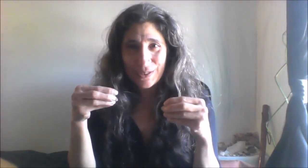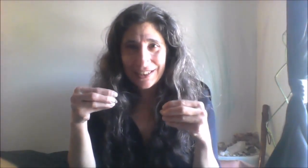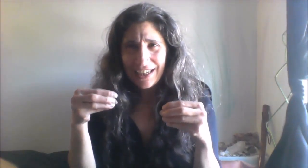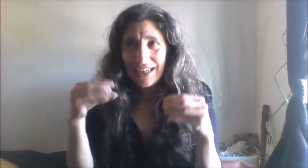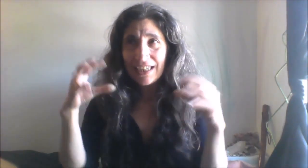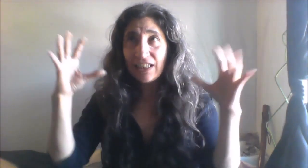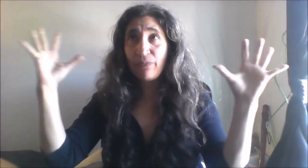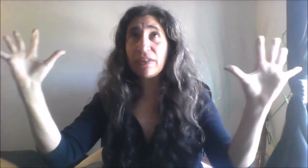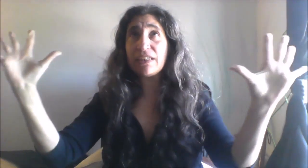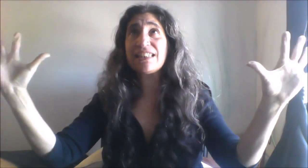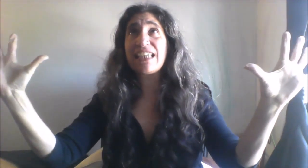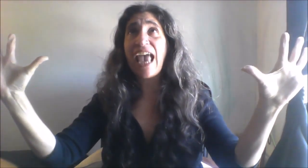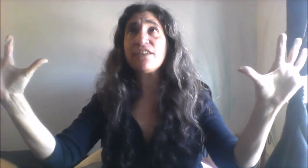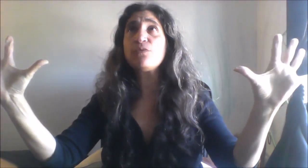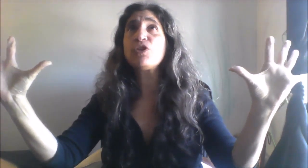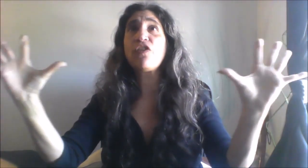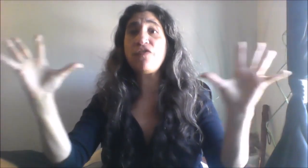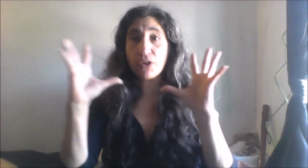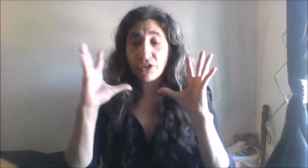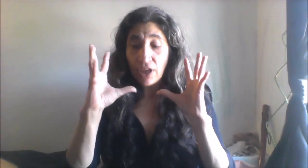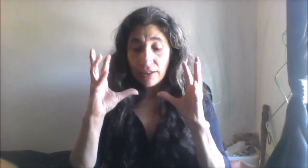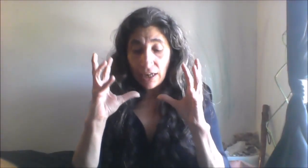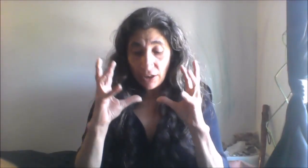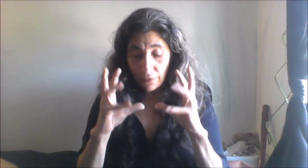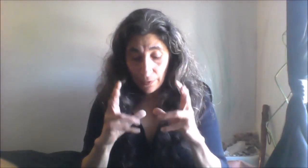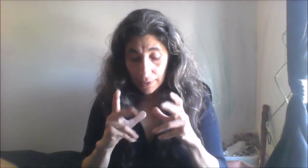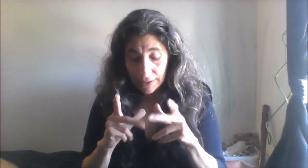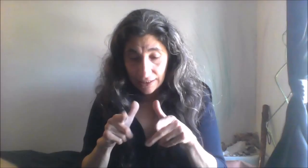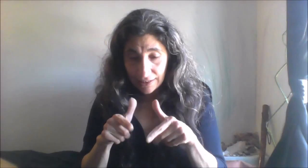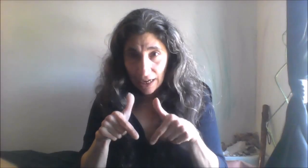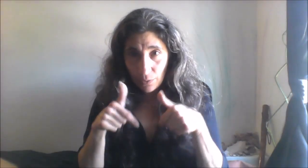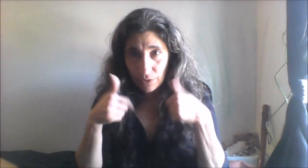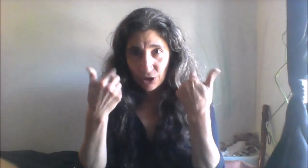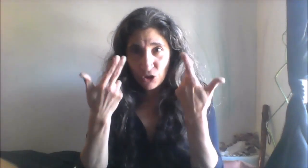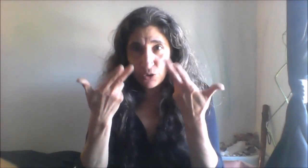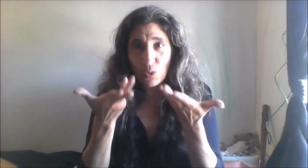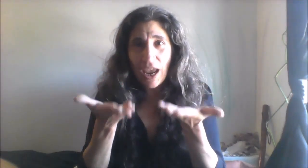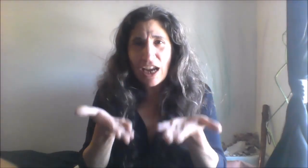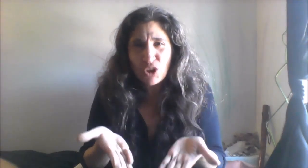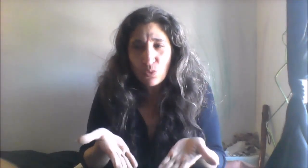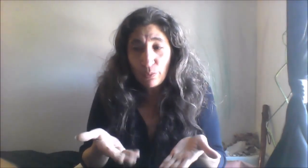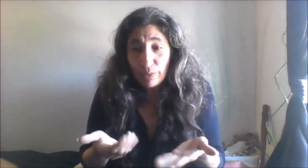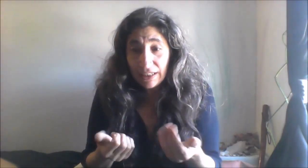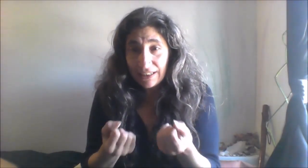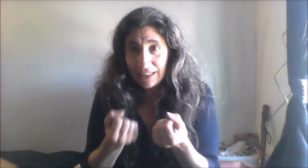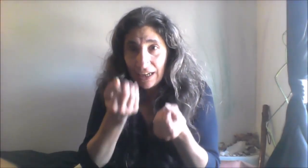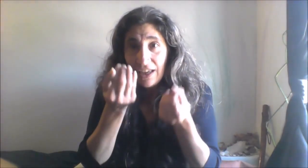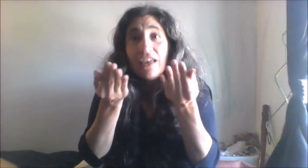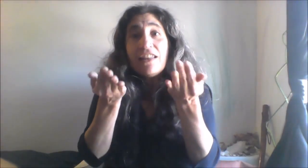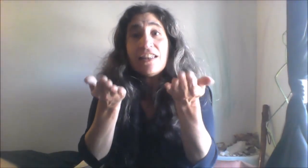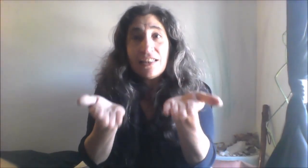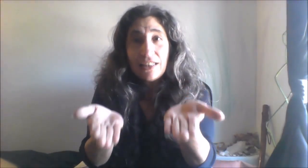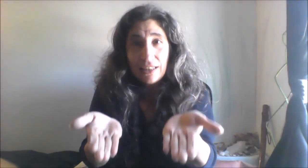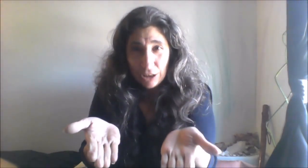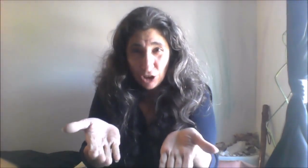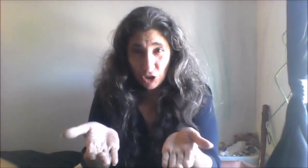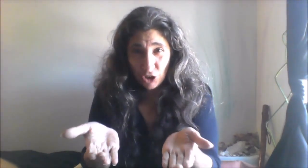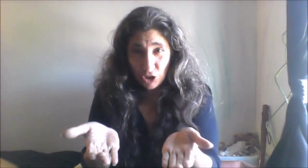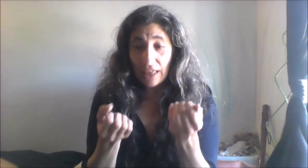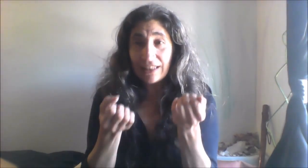instead of being scattered with your focus now you're focusing down into actual planting the seeds so that